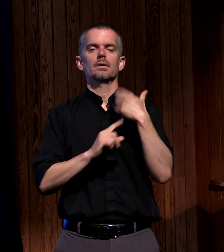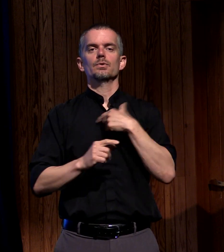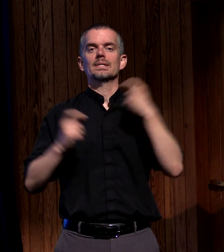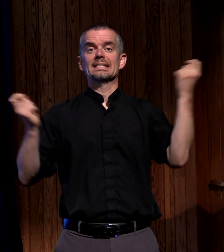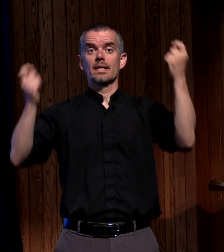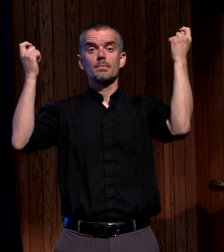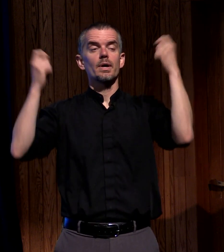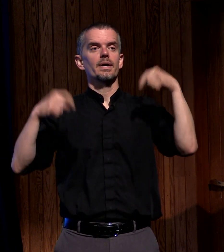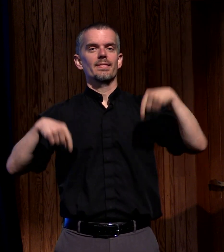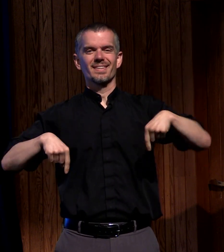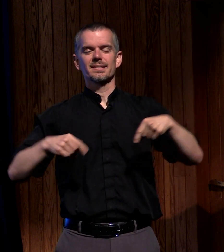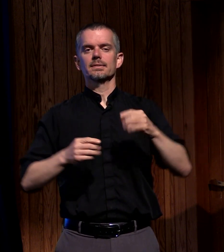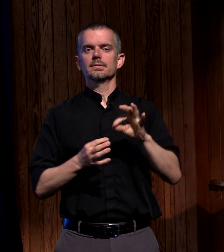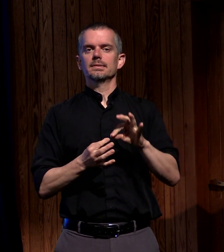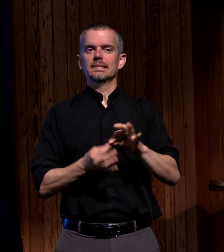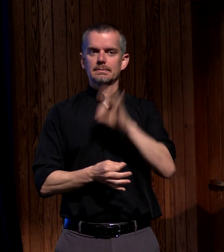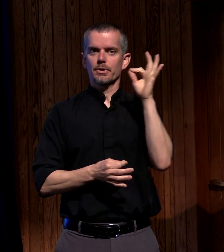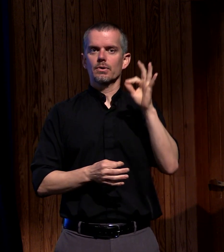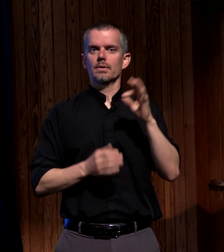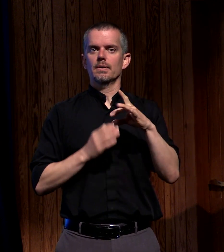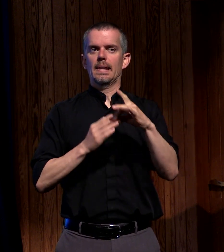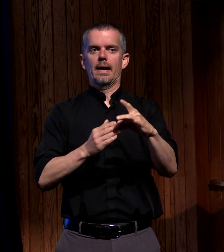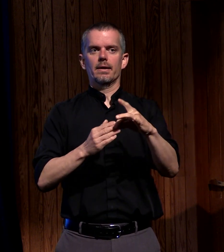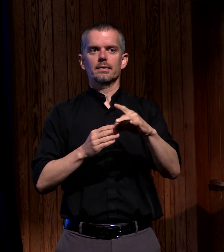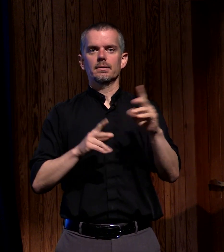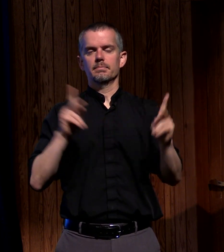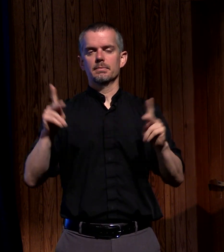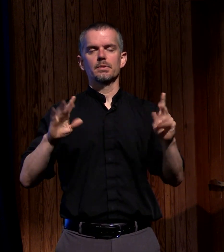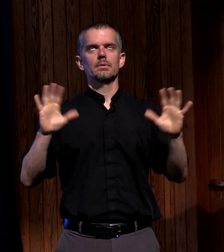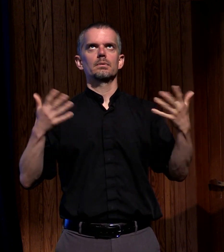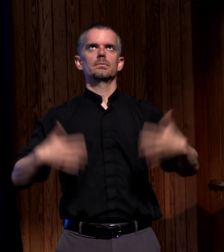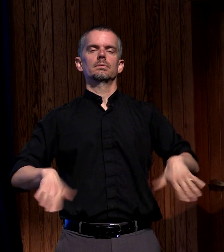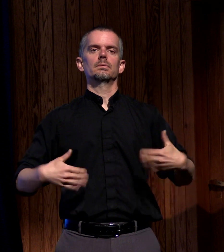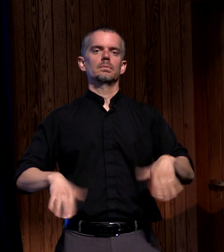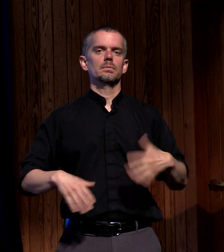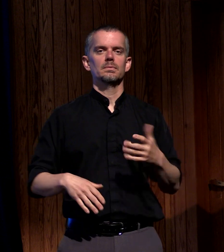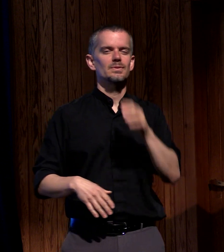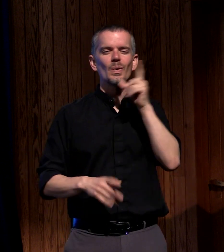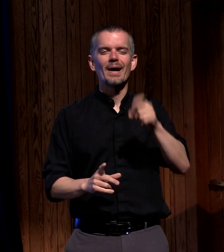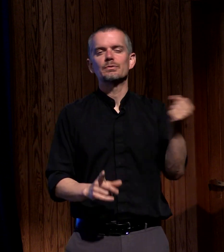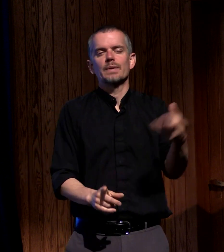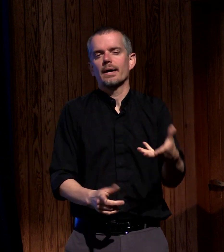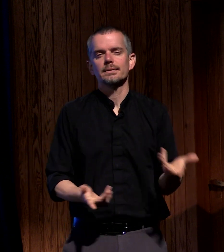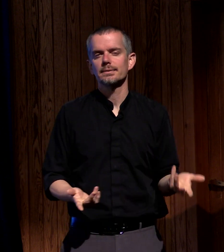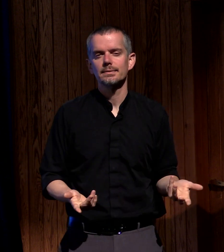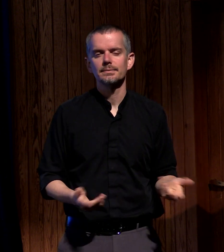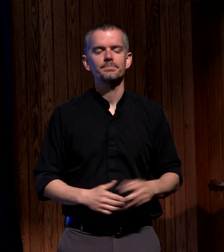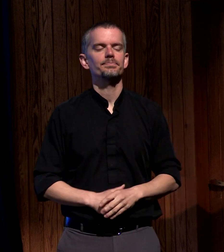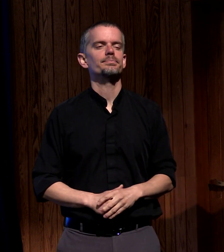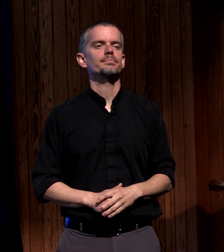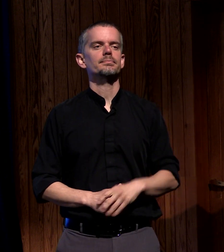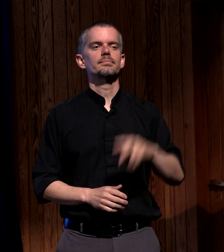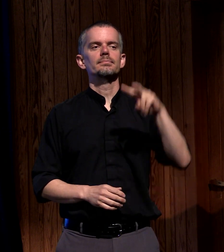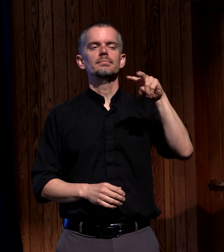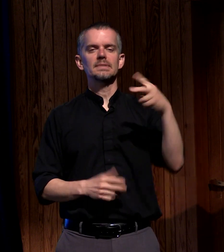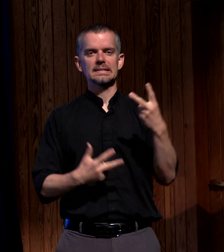spirit led people no more tossing dice the second thing I see here is that the Holy Spirit